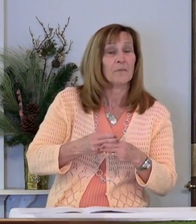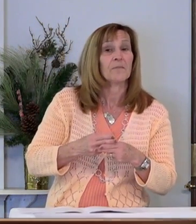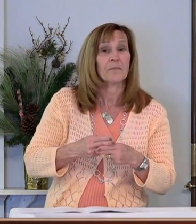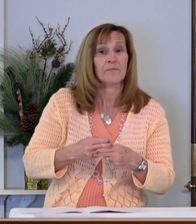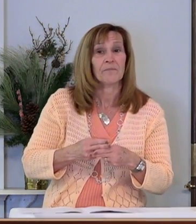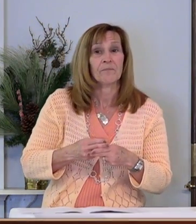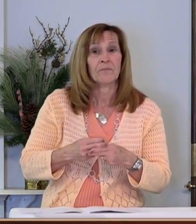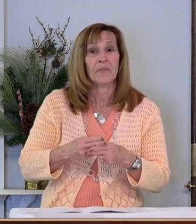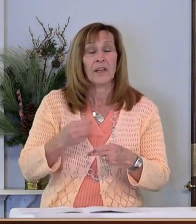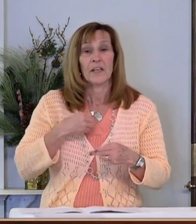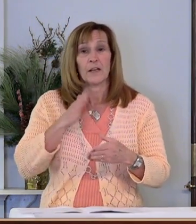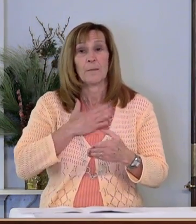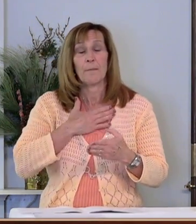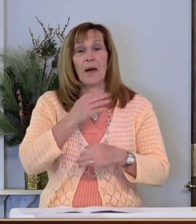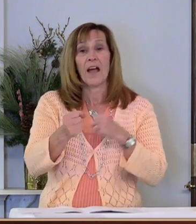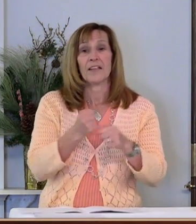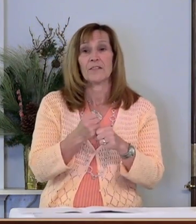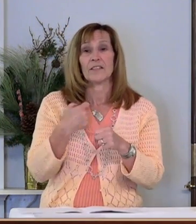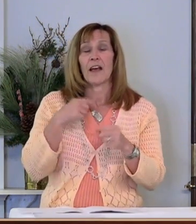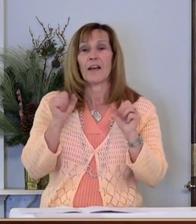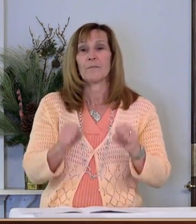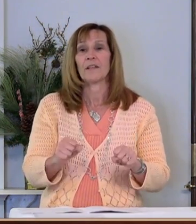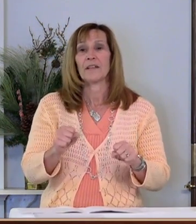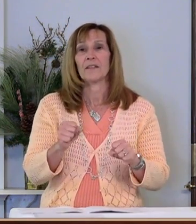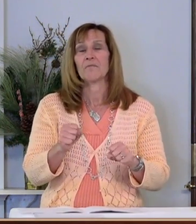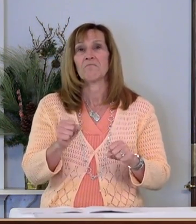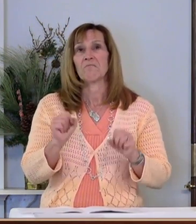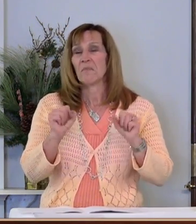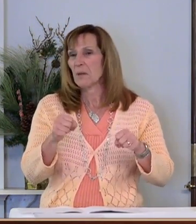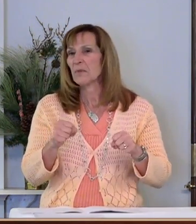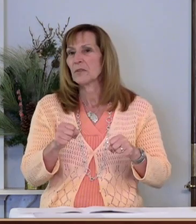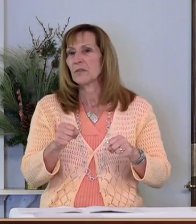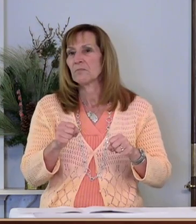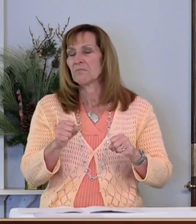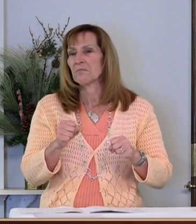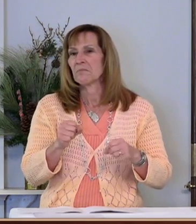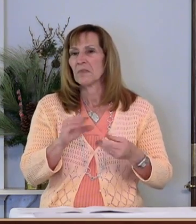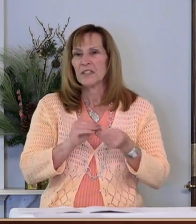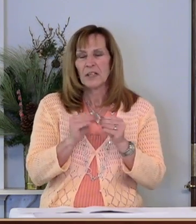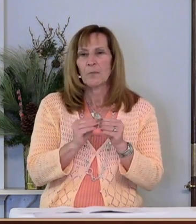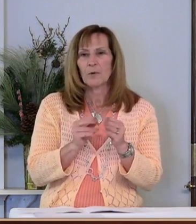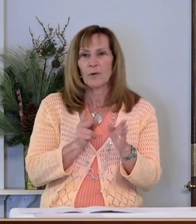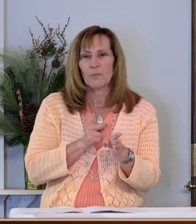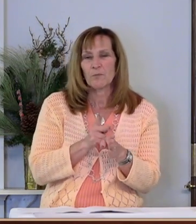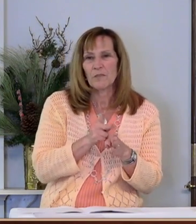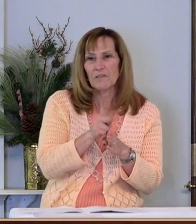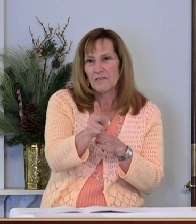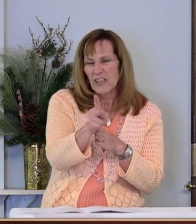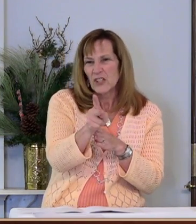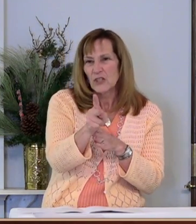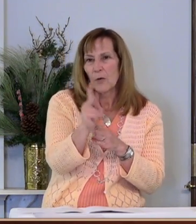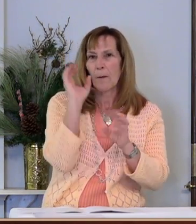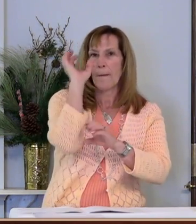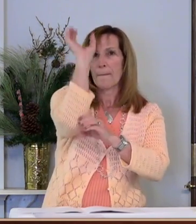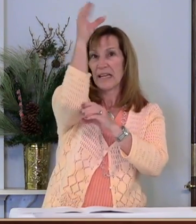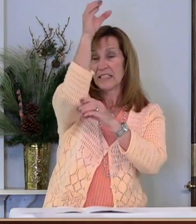In my years, I've been able to number a professional basketball star,